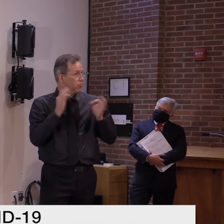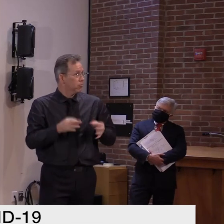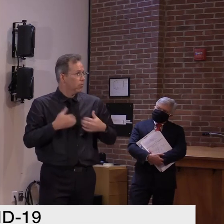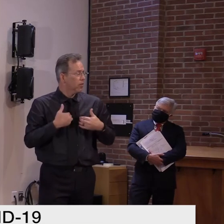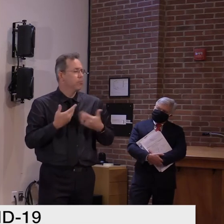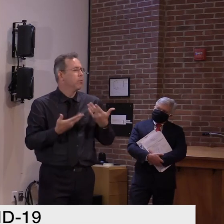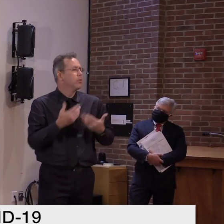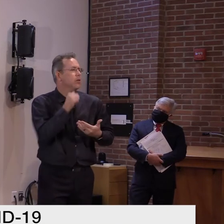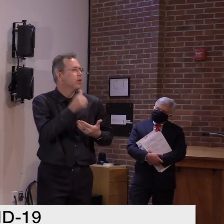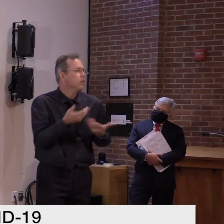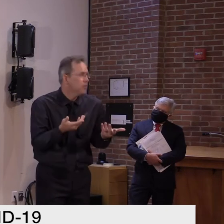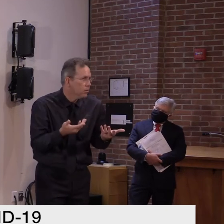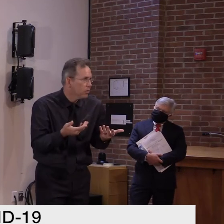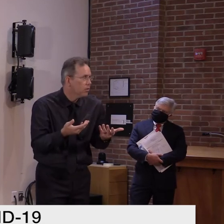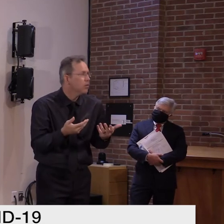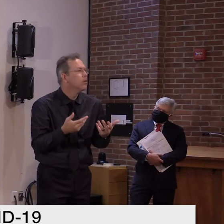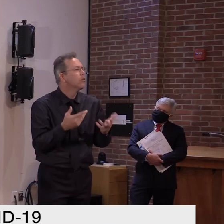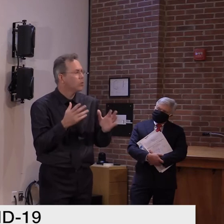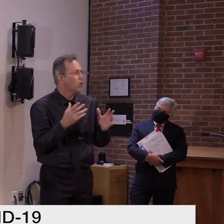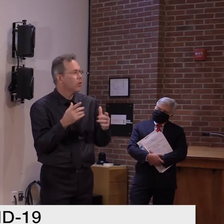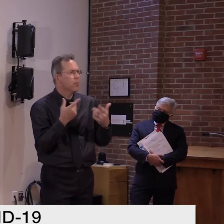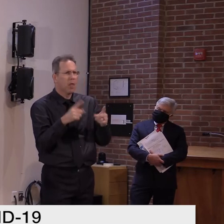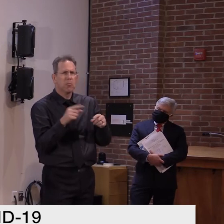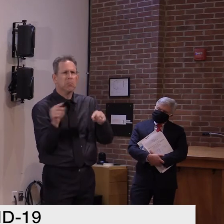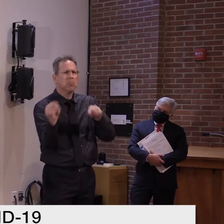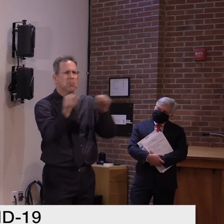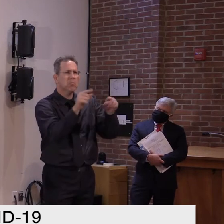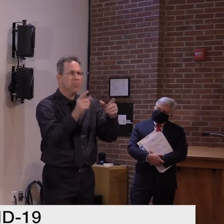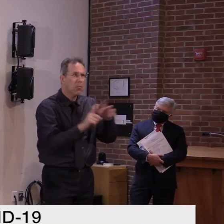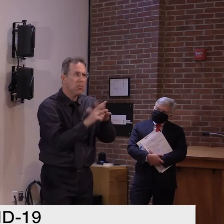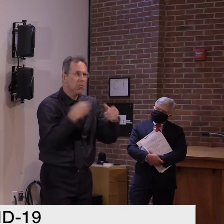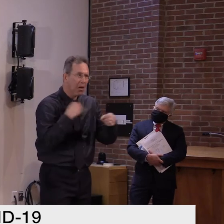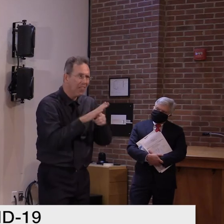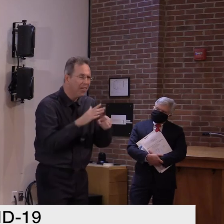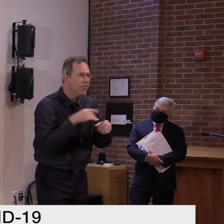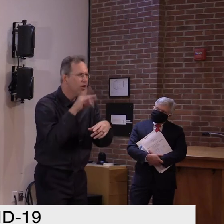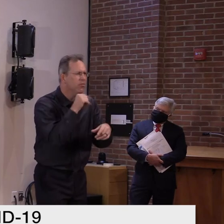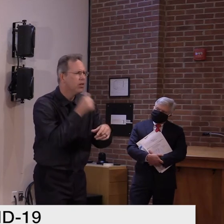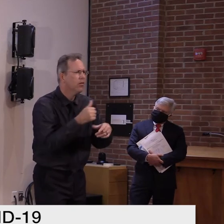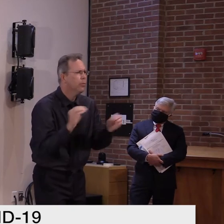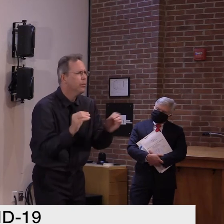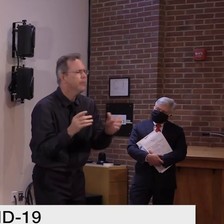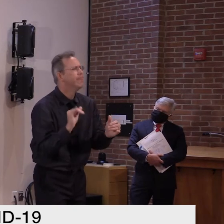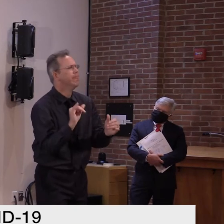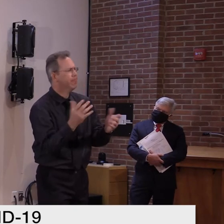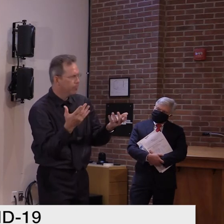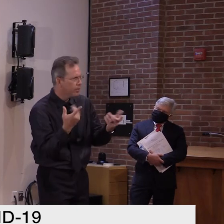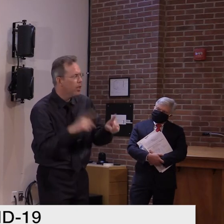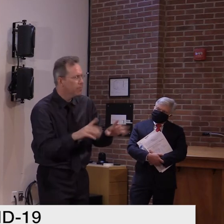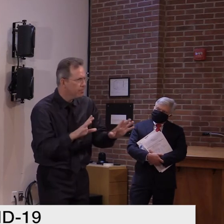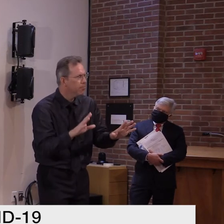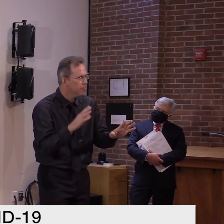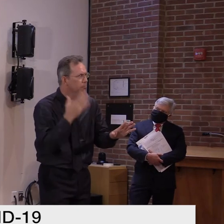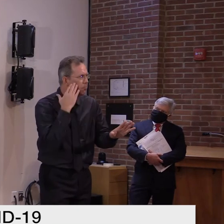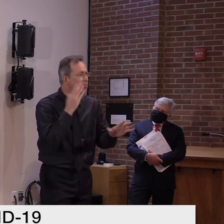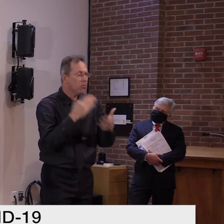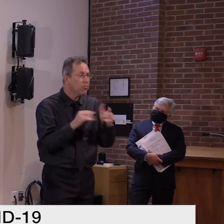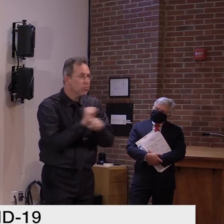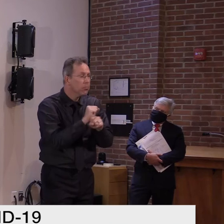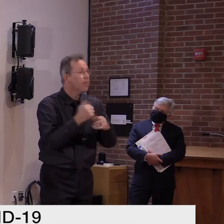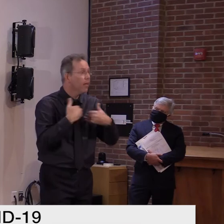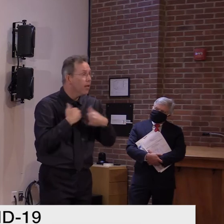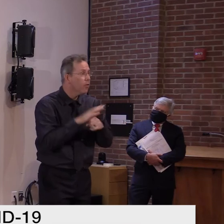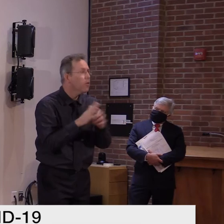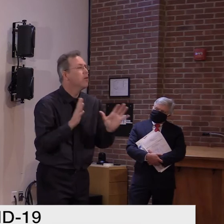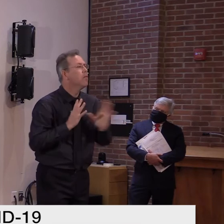get tested, are symptomatic, have an infection, resolve the infection, and you go